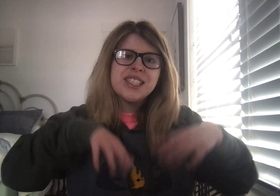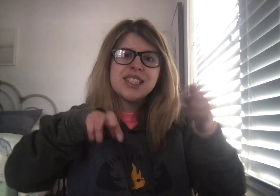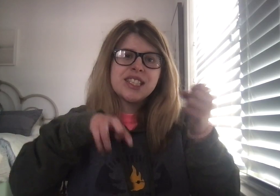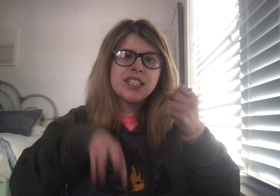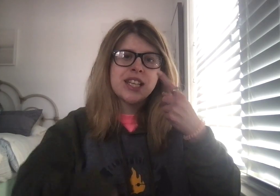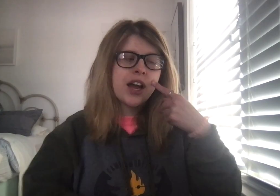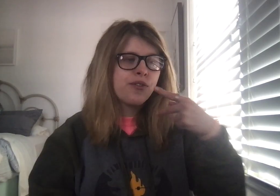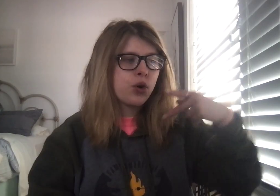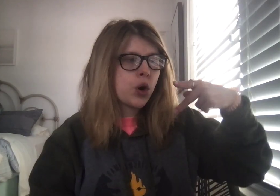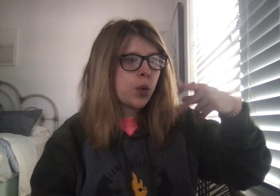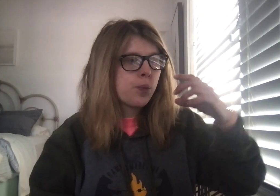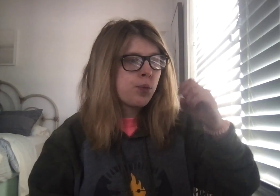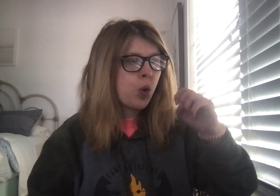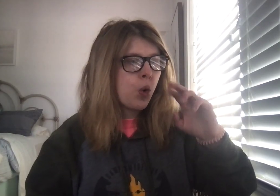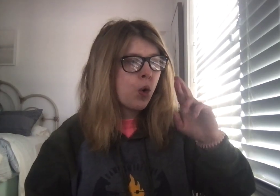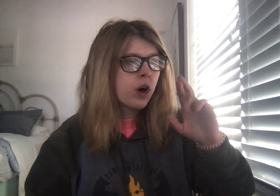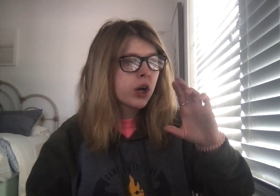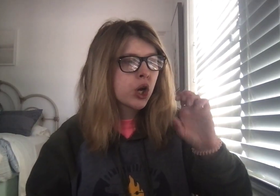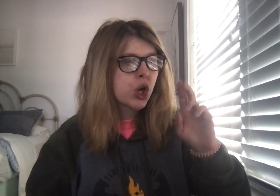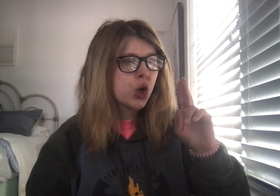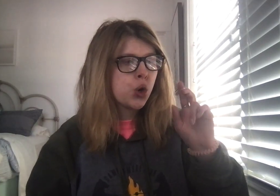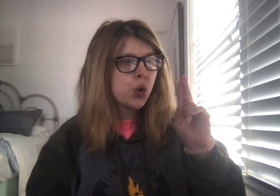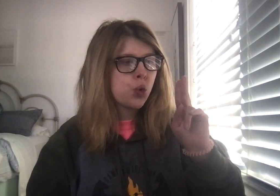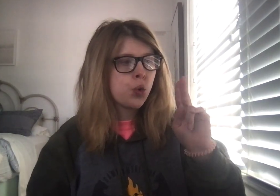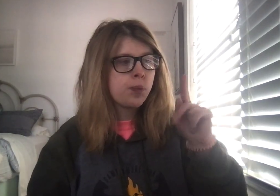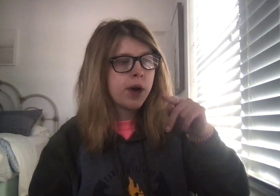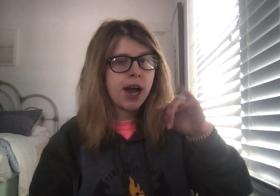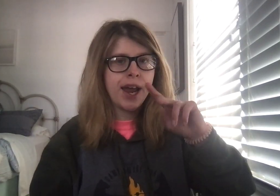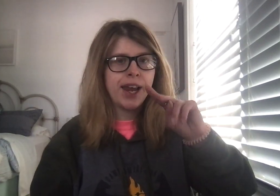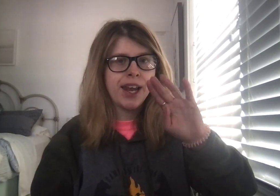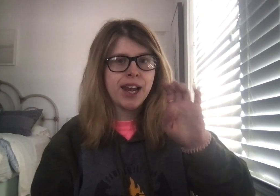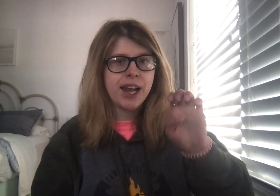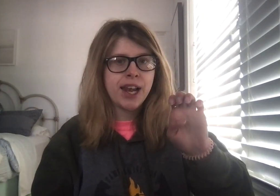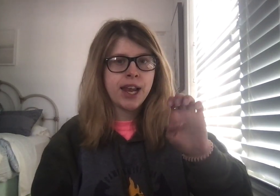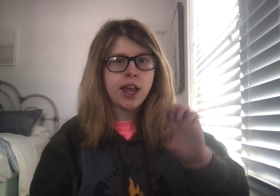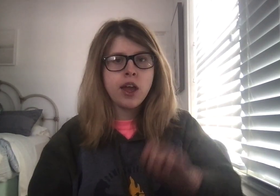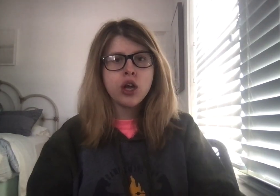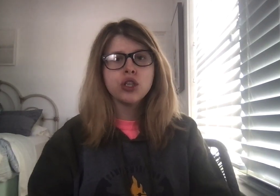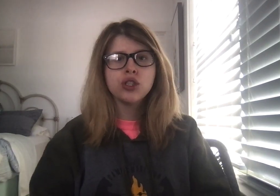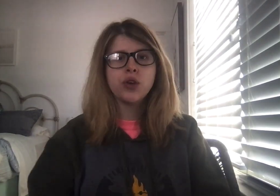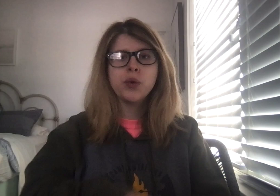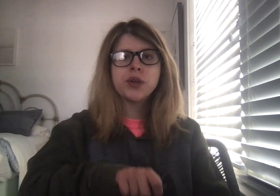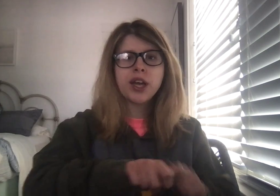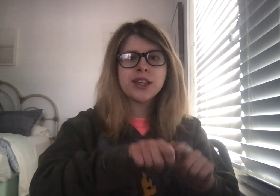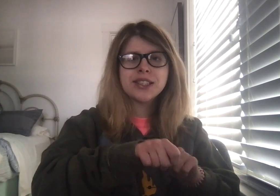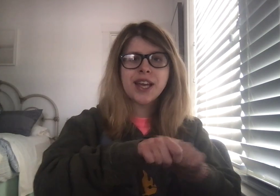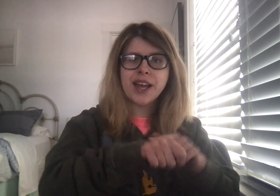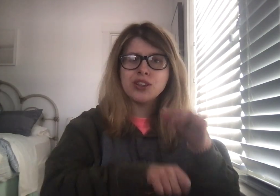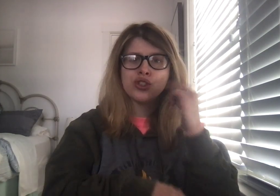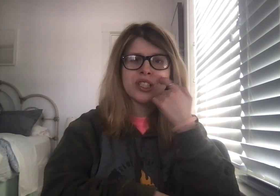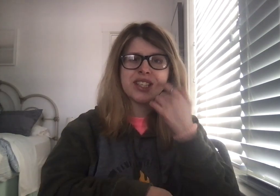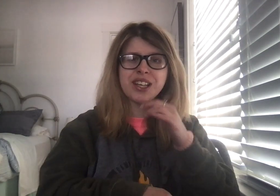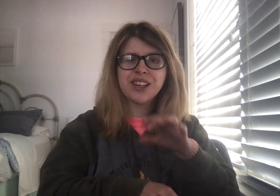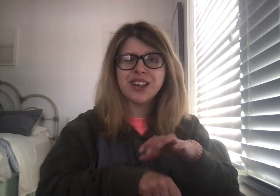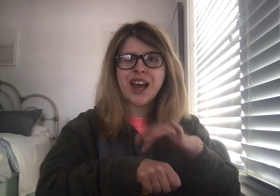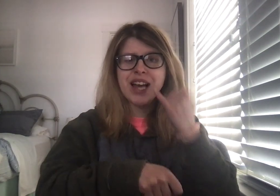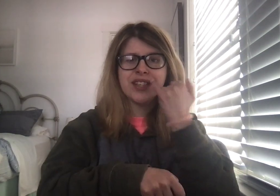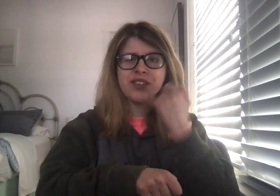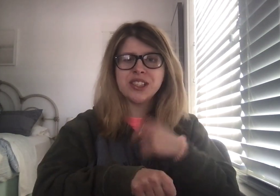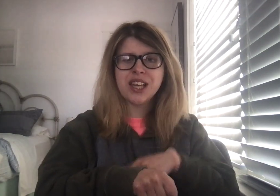this is the sign for porcupine so you take this hand just like as if it's the